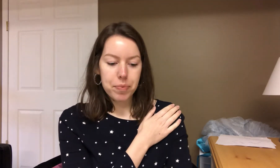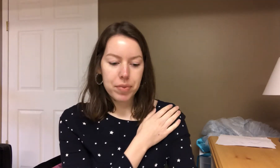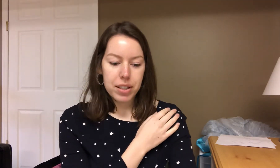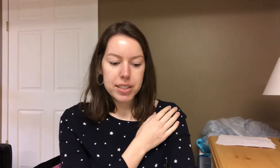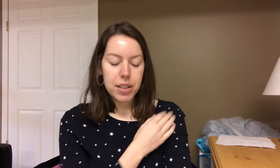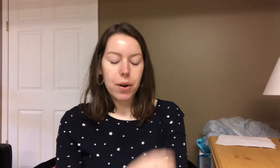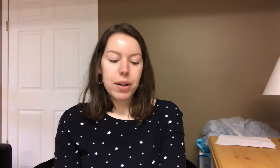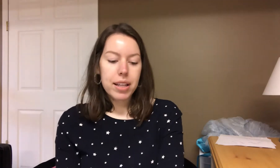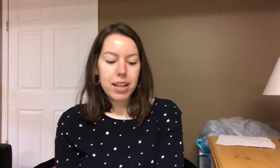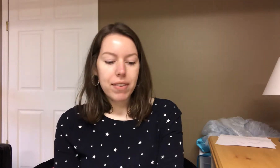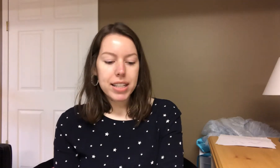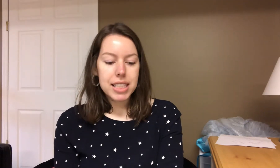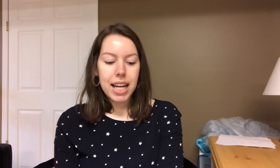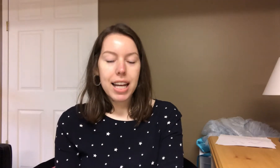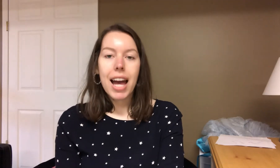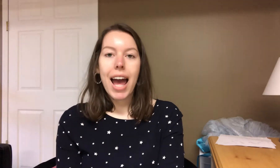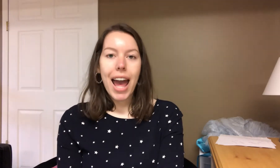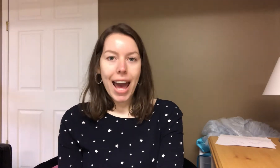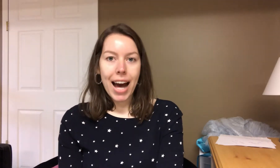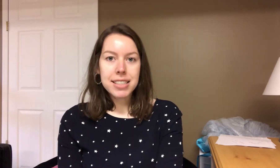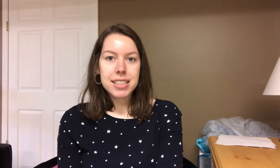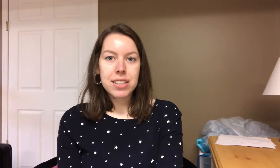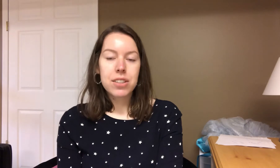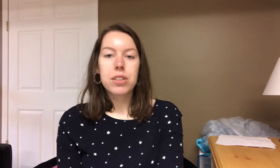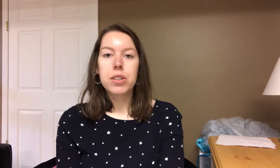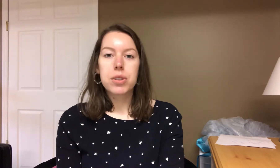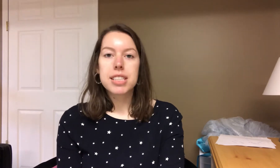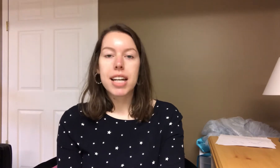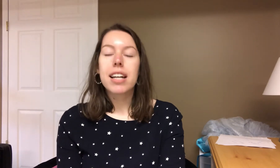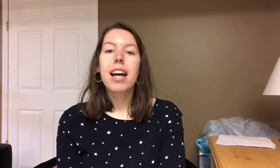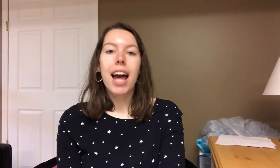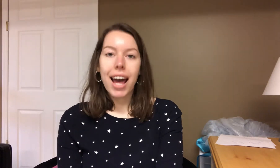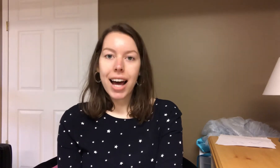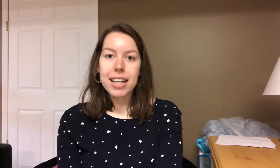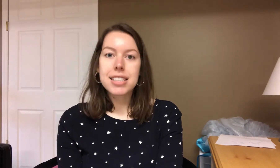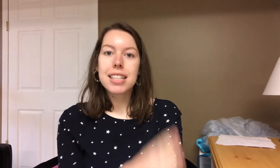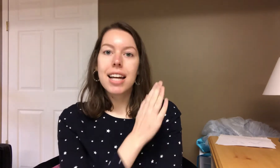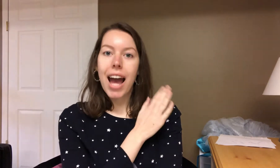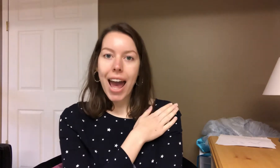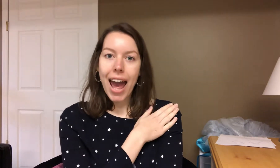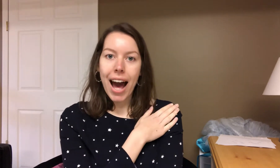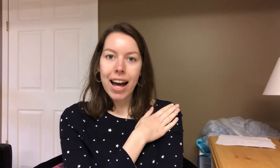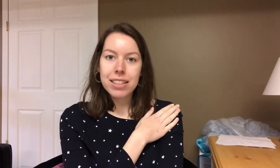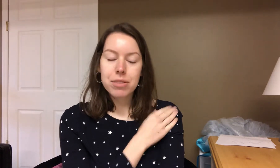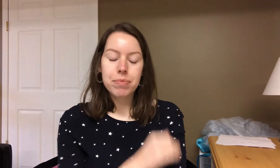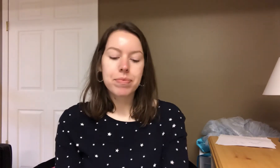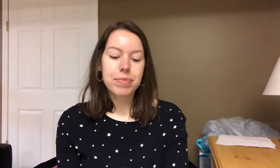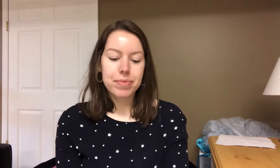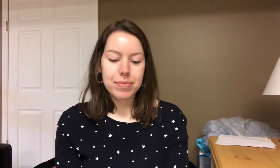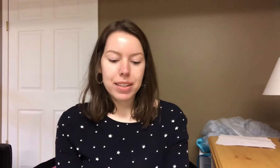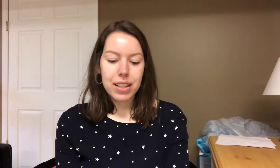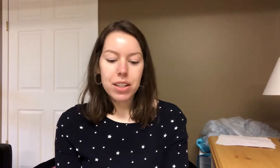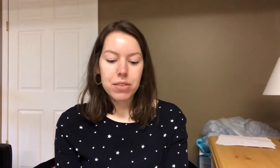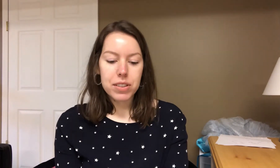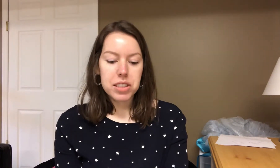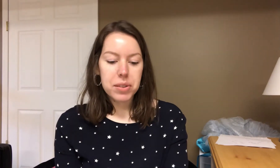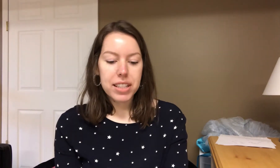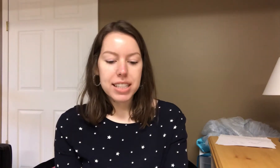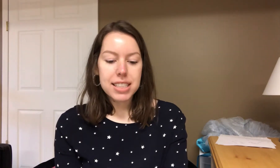So if I say ask, you'll say ask. Ah. First word is